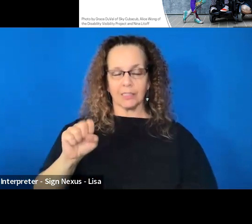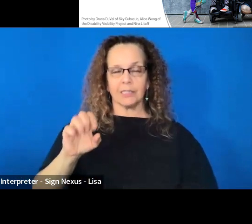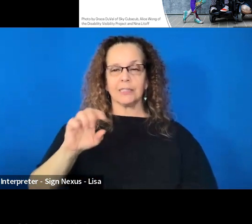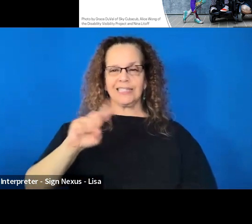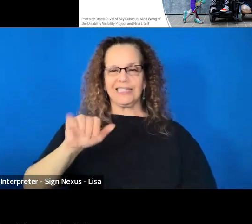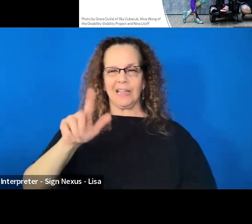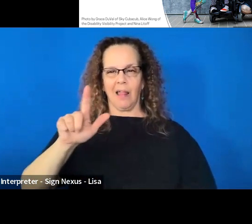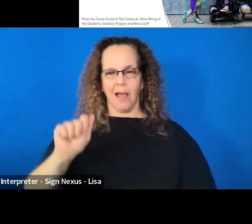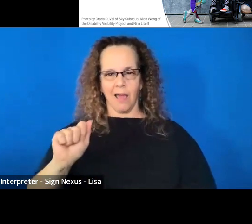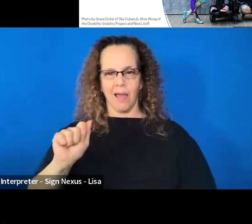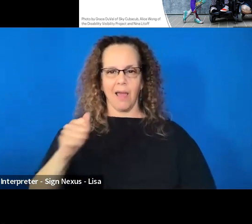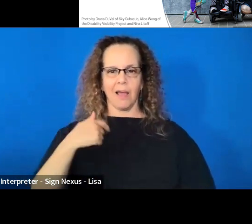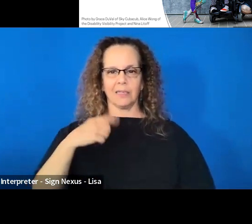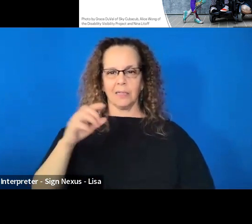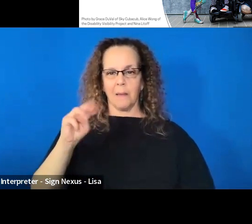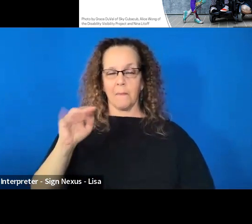bright pink and